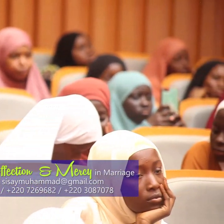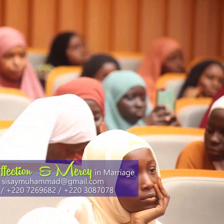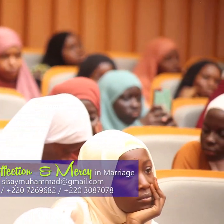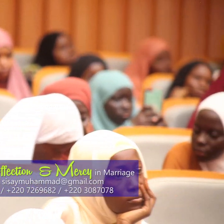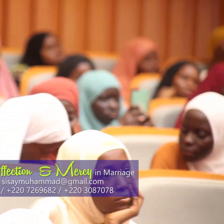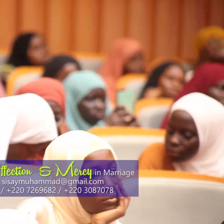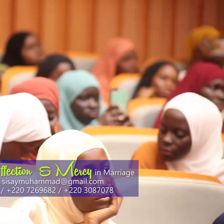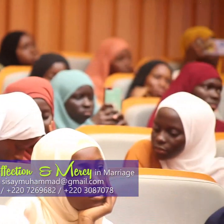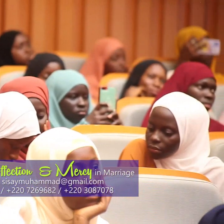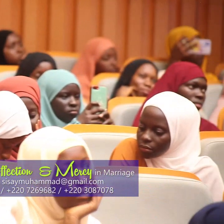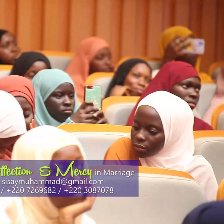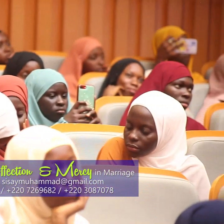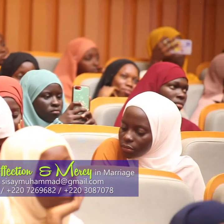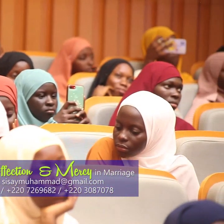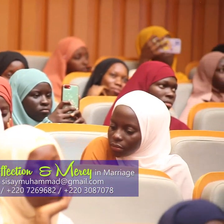mashallah